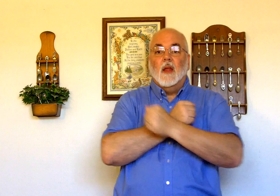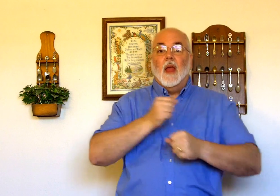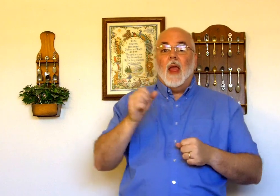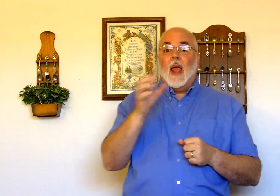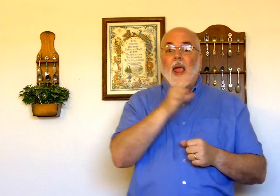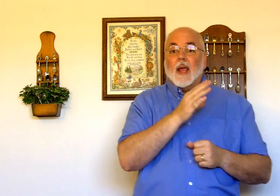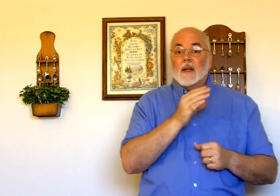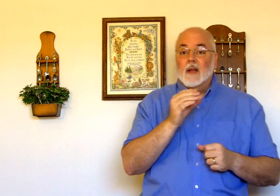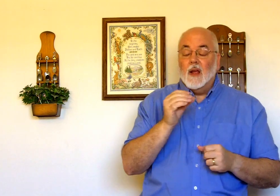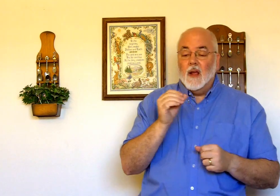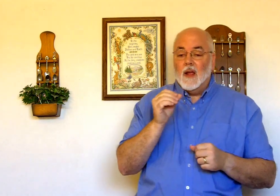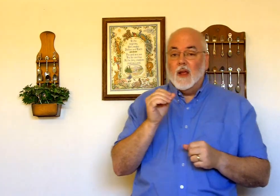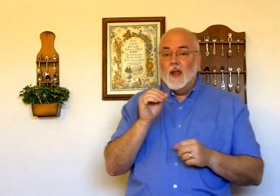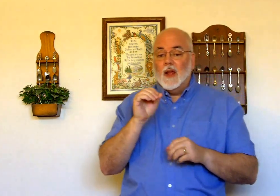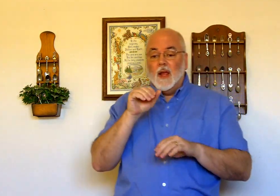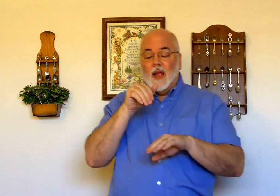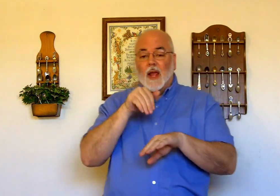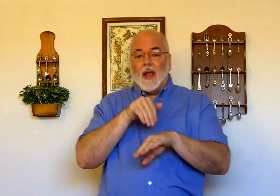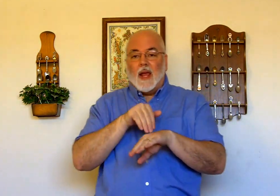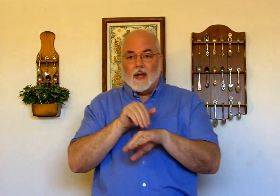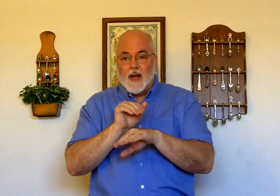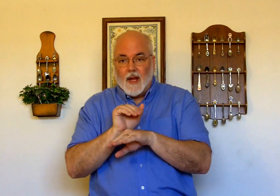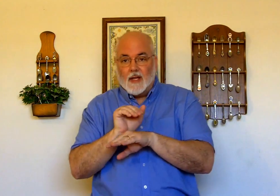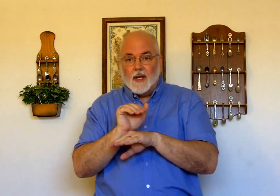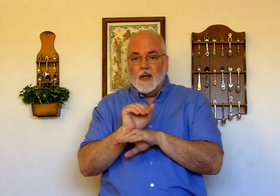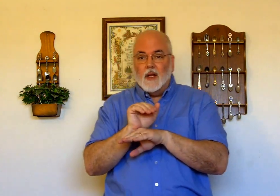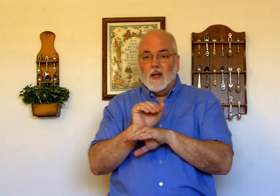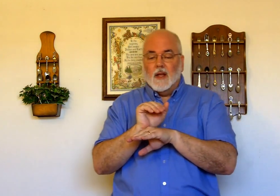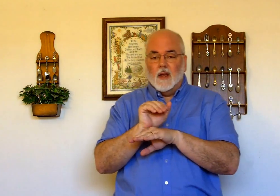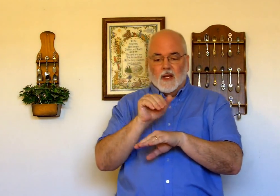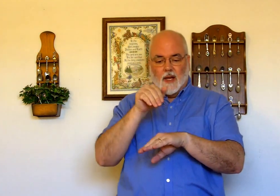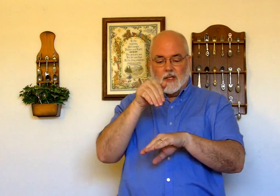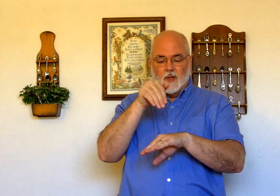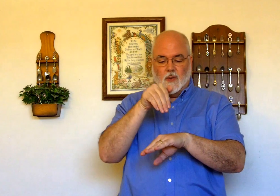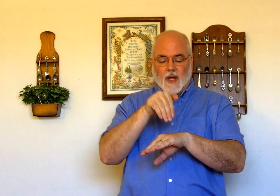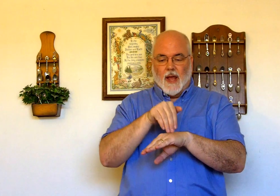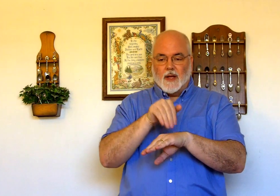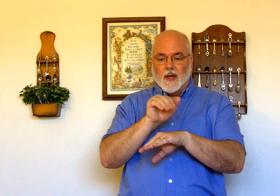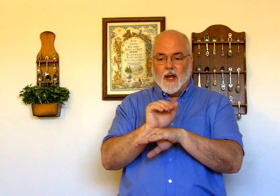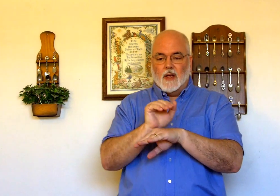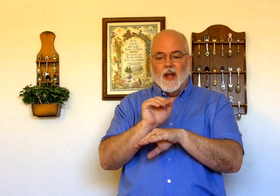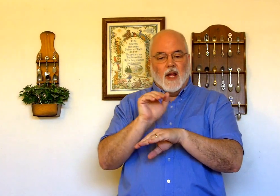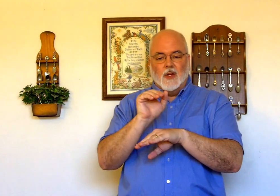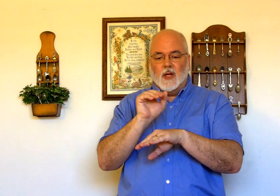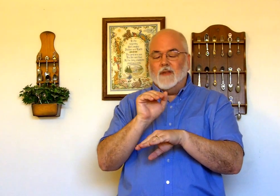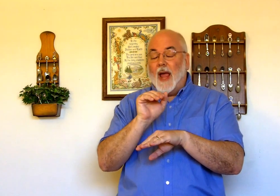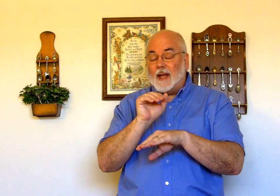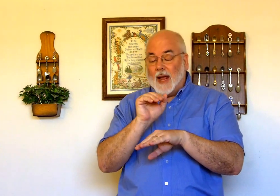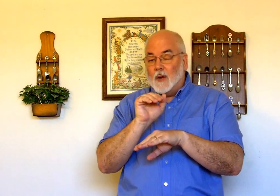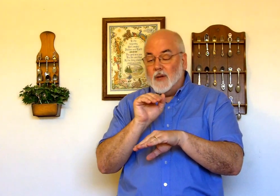and at night i used to at night and you can leave at out if